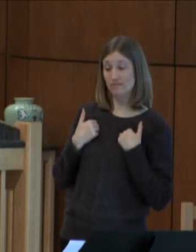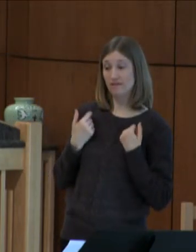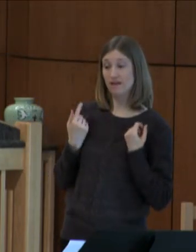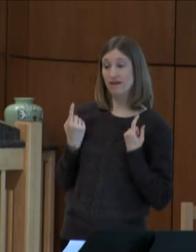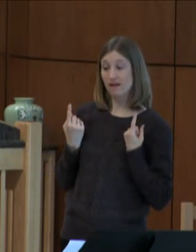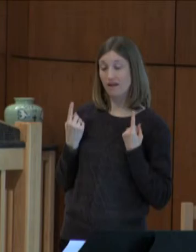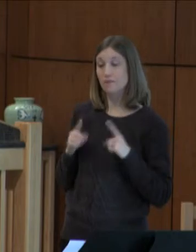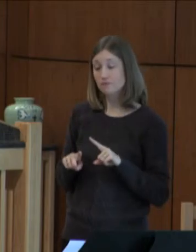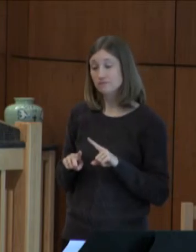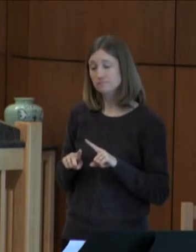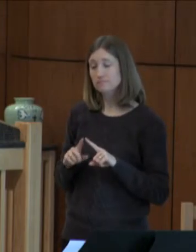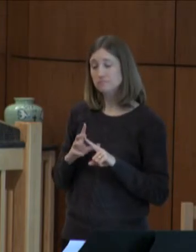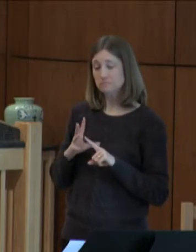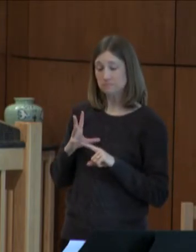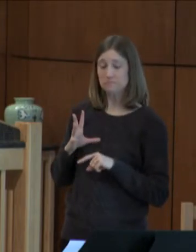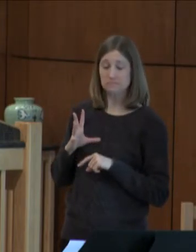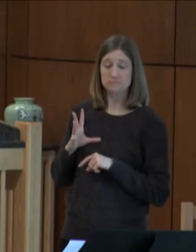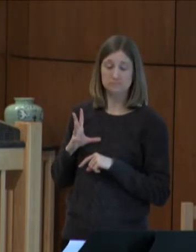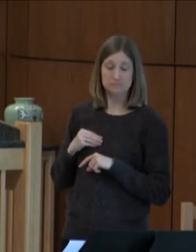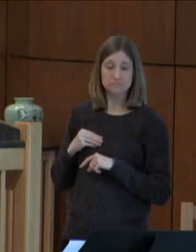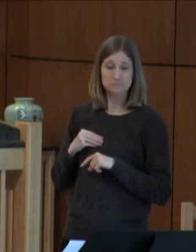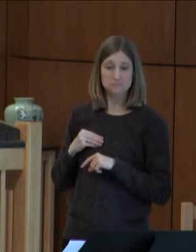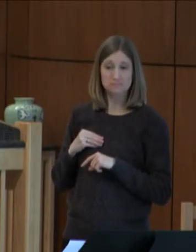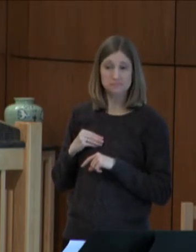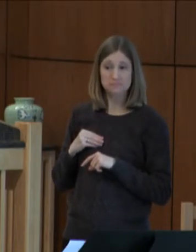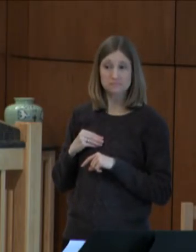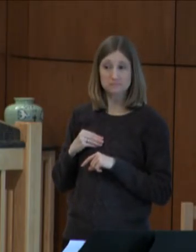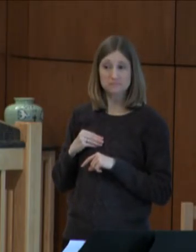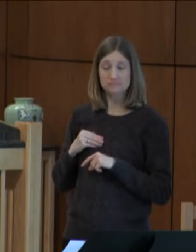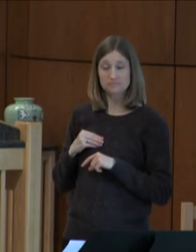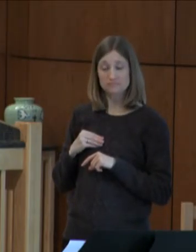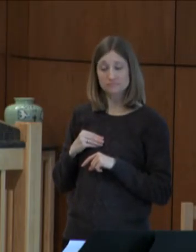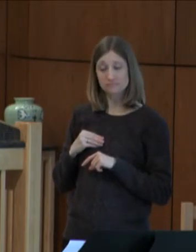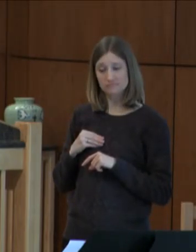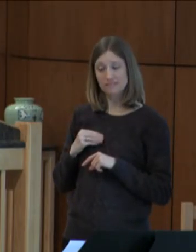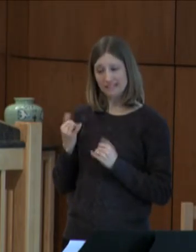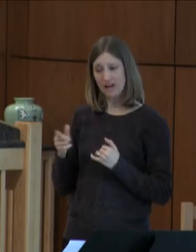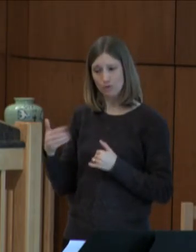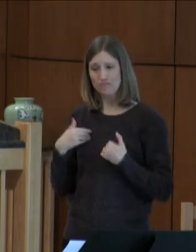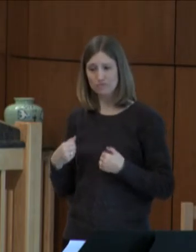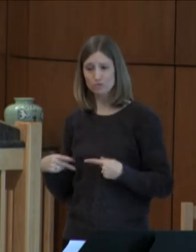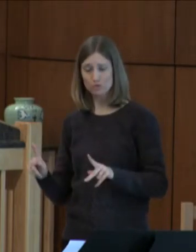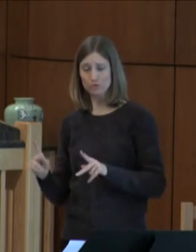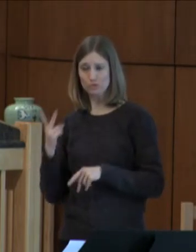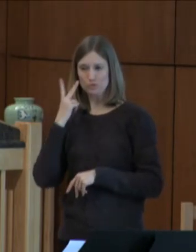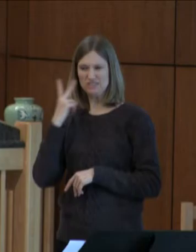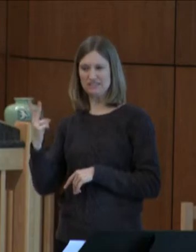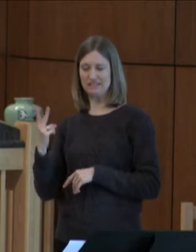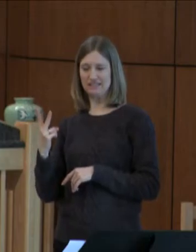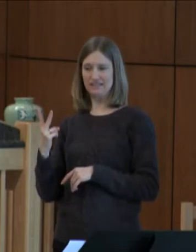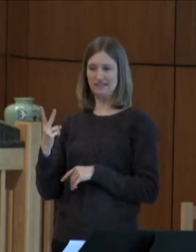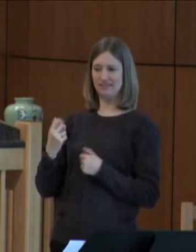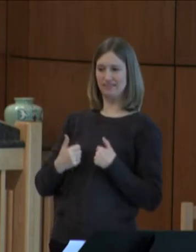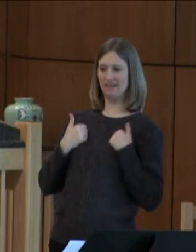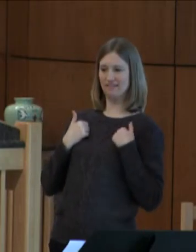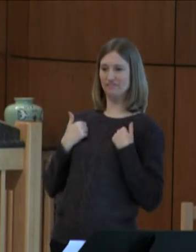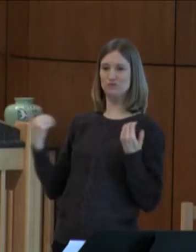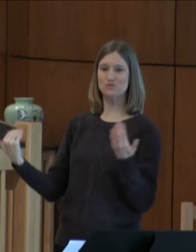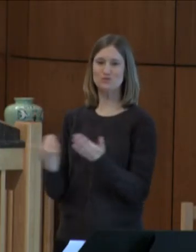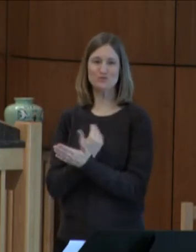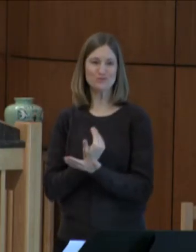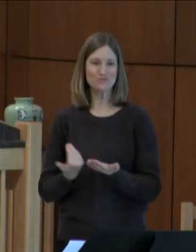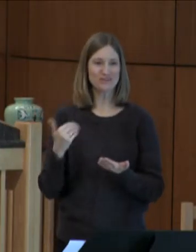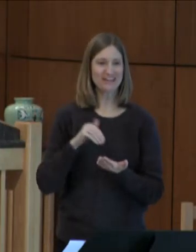come to acceptance. And you are given the opportunity to see life through new eyes. That